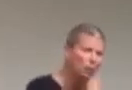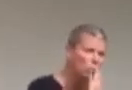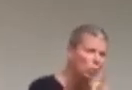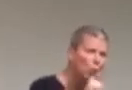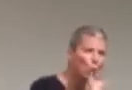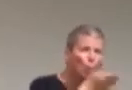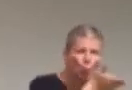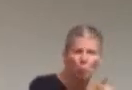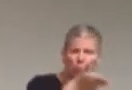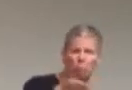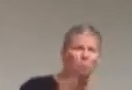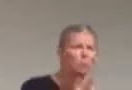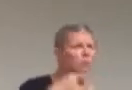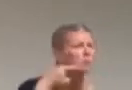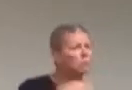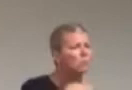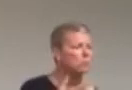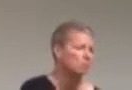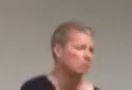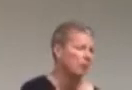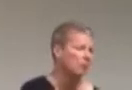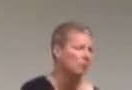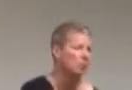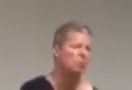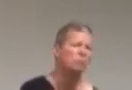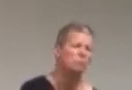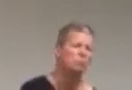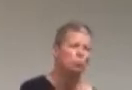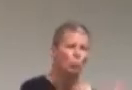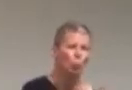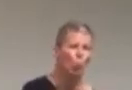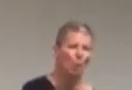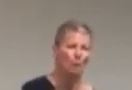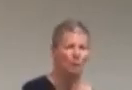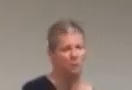and just go with what you want to put out there.